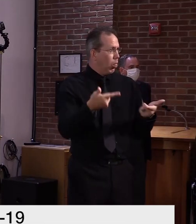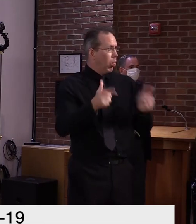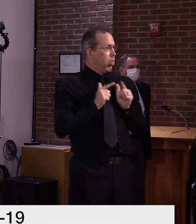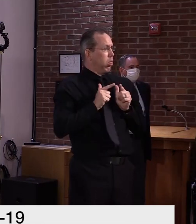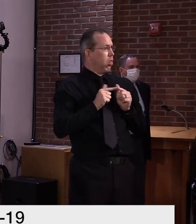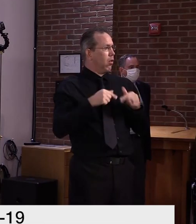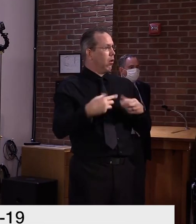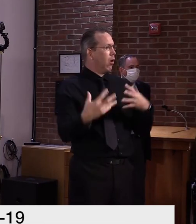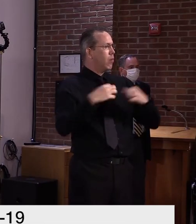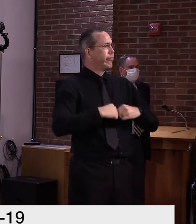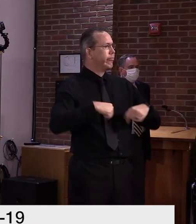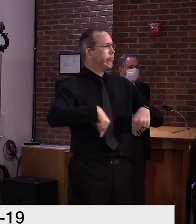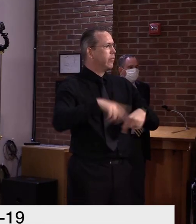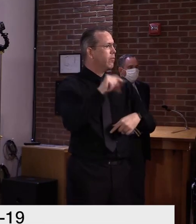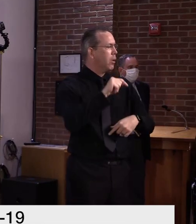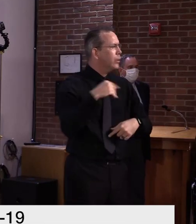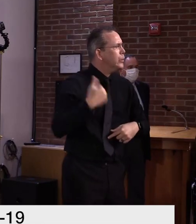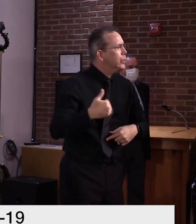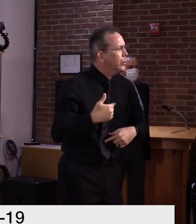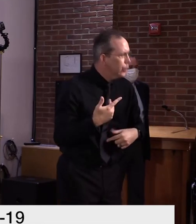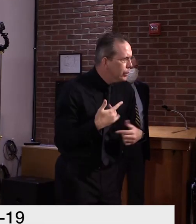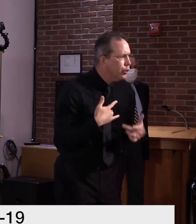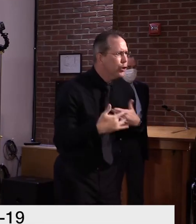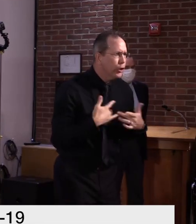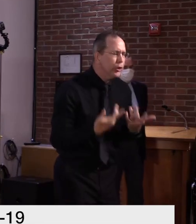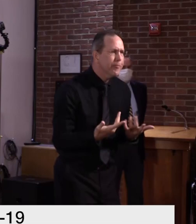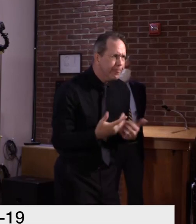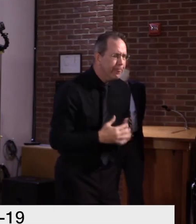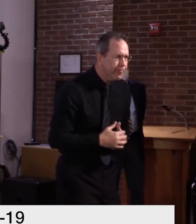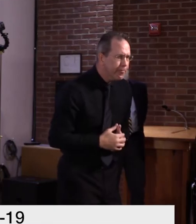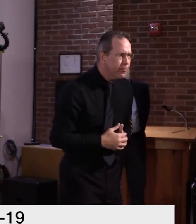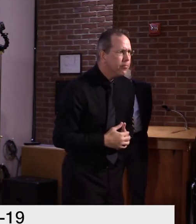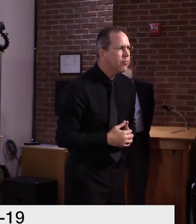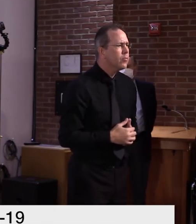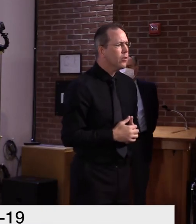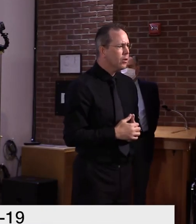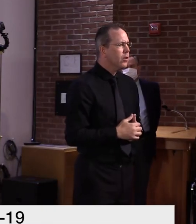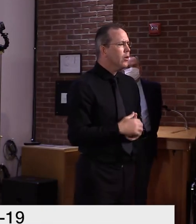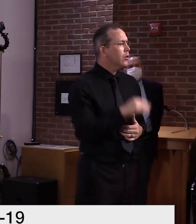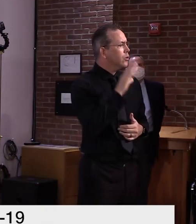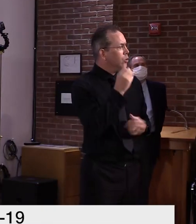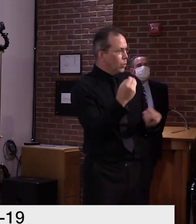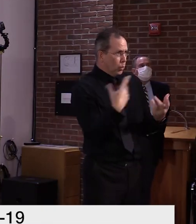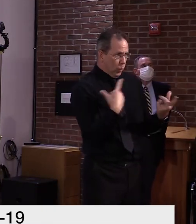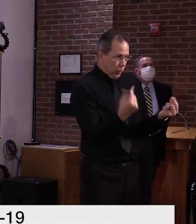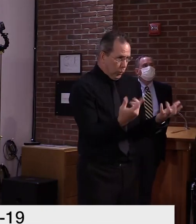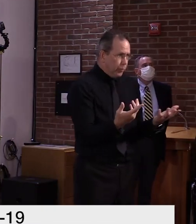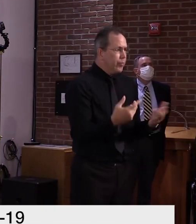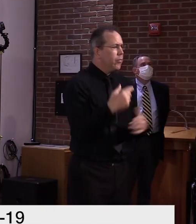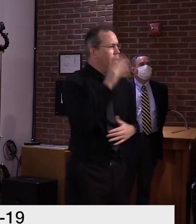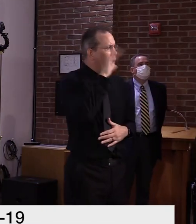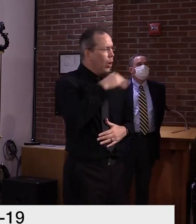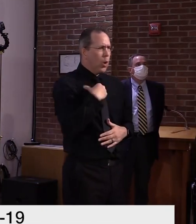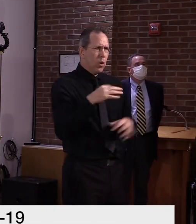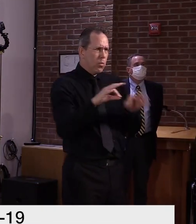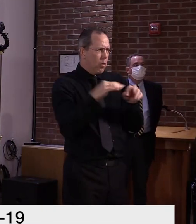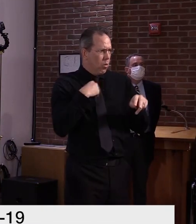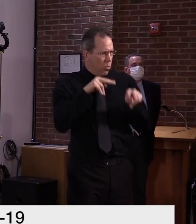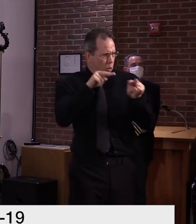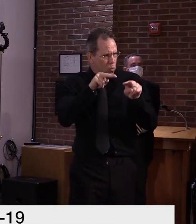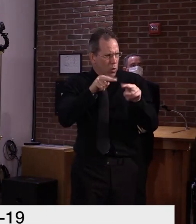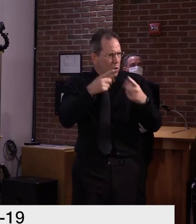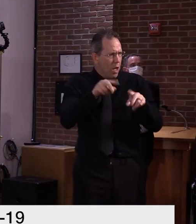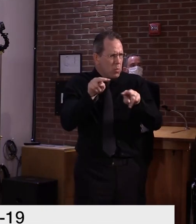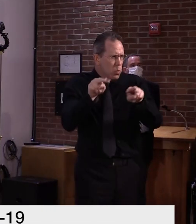eventually affect us in Vermont. So I want to reassure you, we're watching it. And we're contemplating